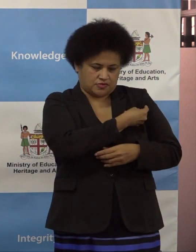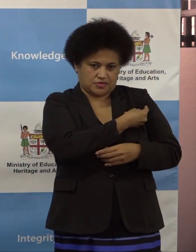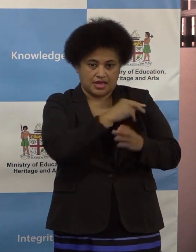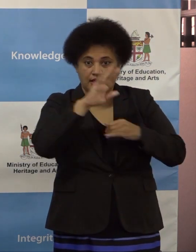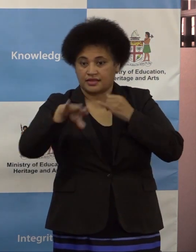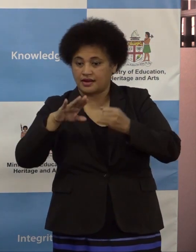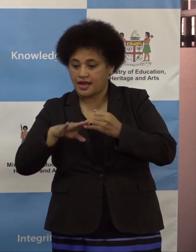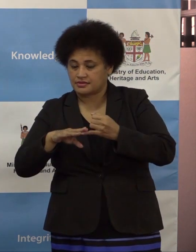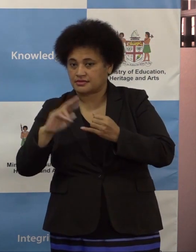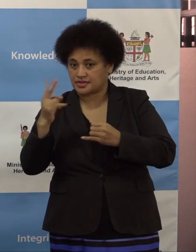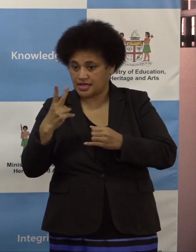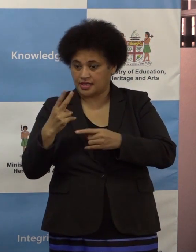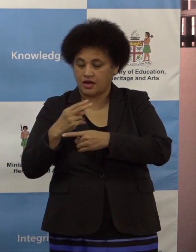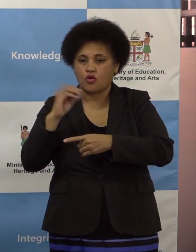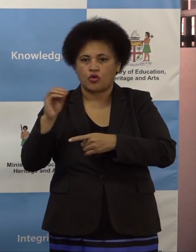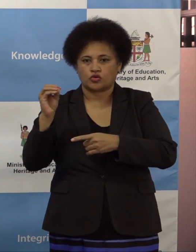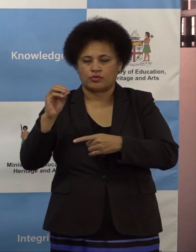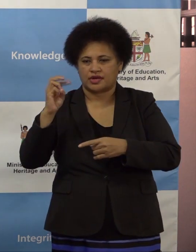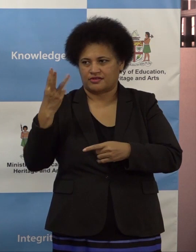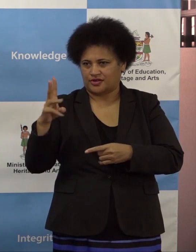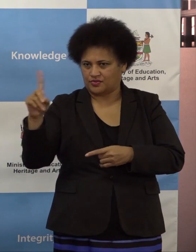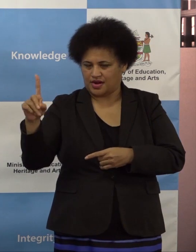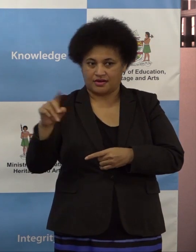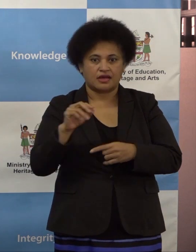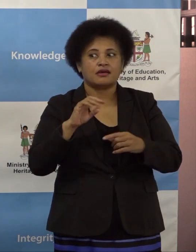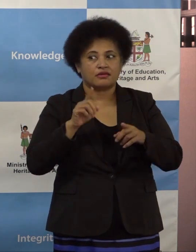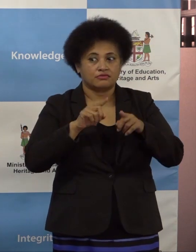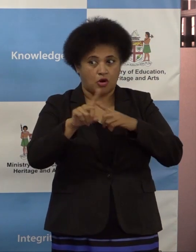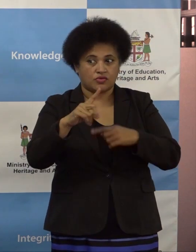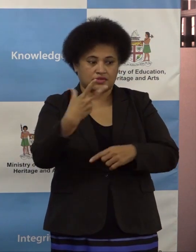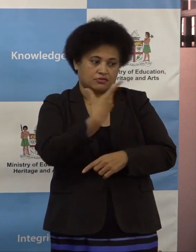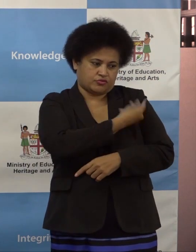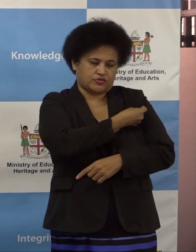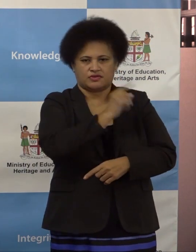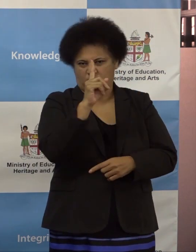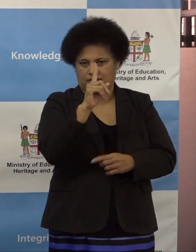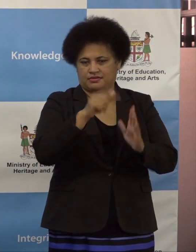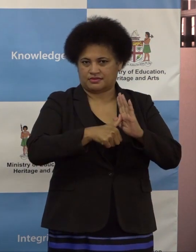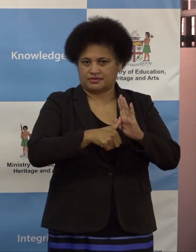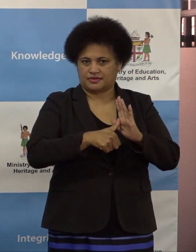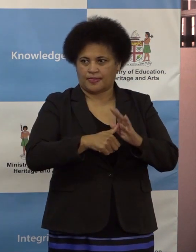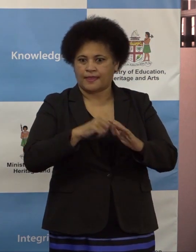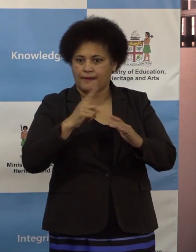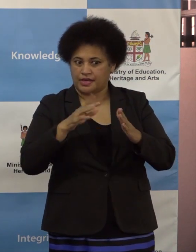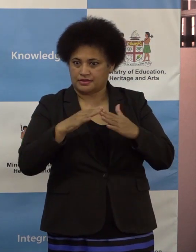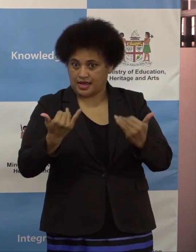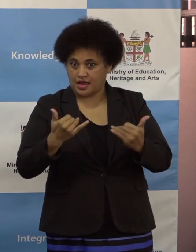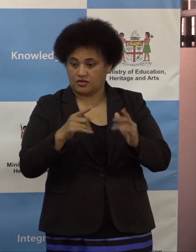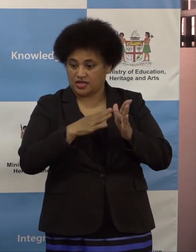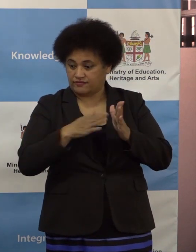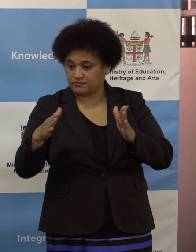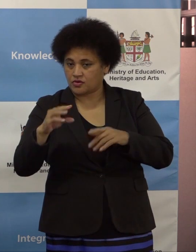31st. They've taken the first jab. Now we will see whether they meet the 31st